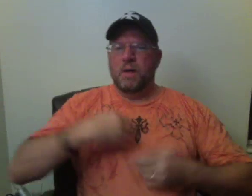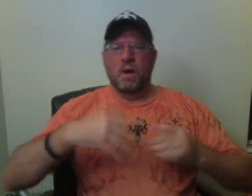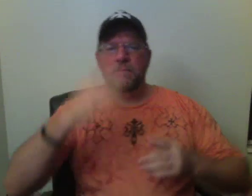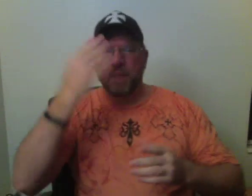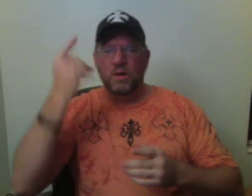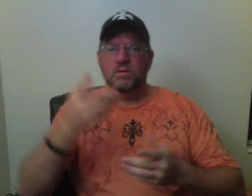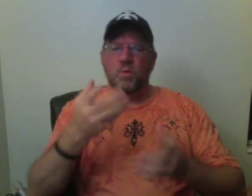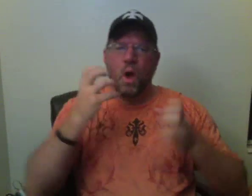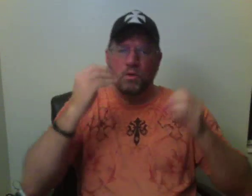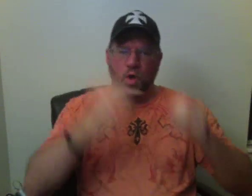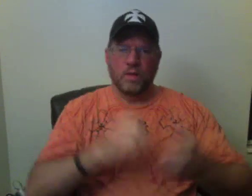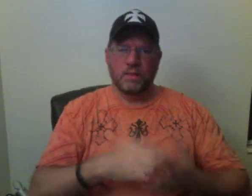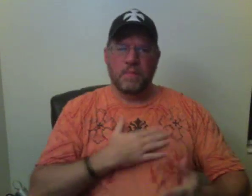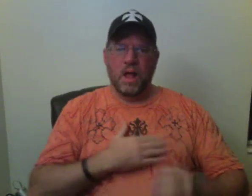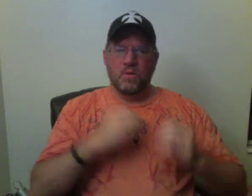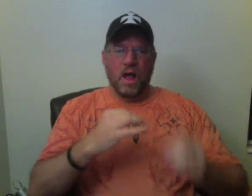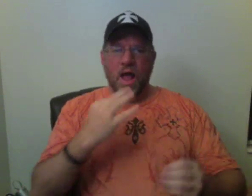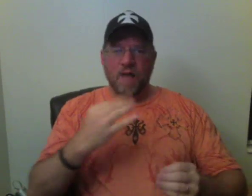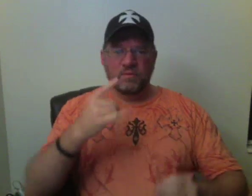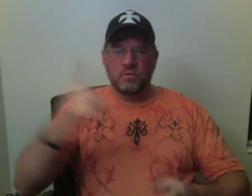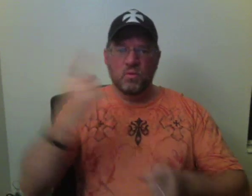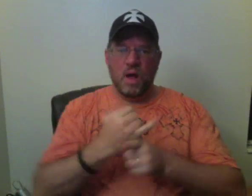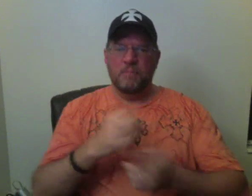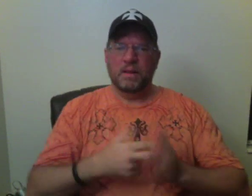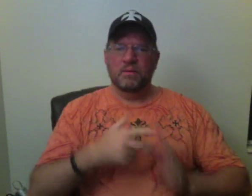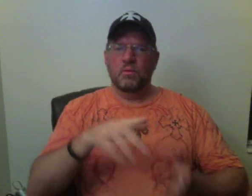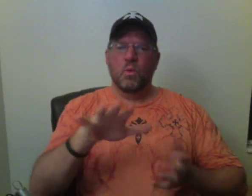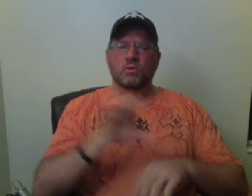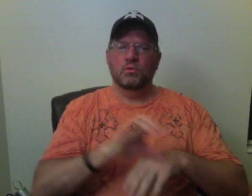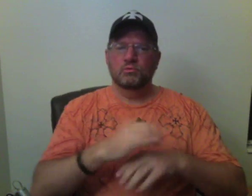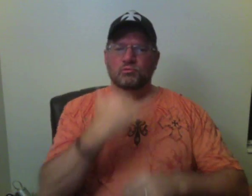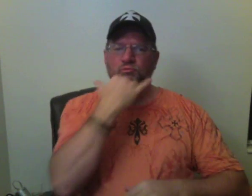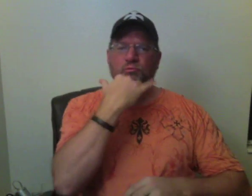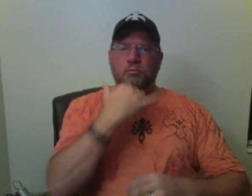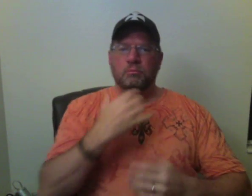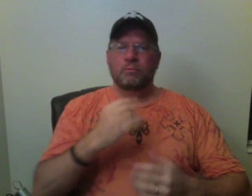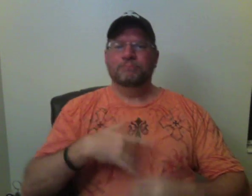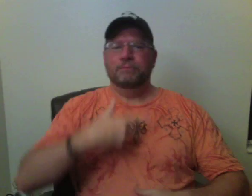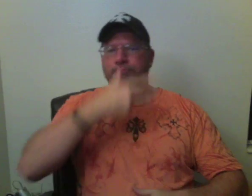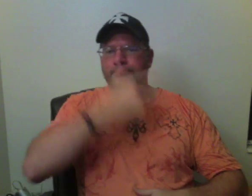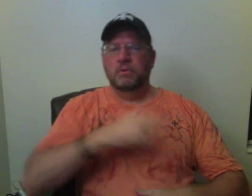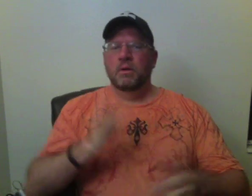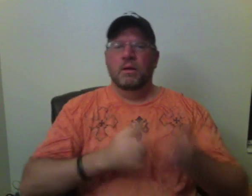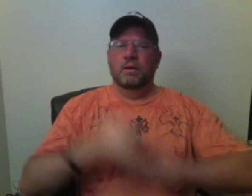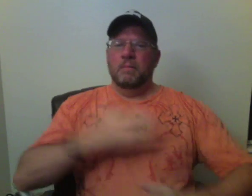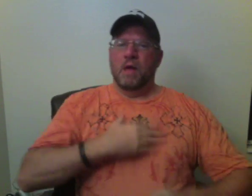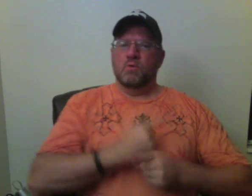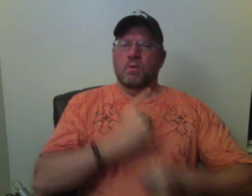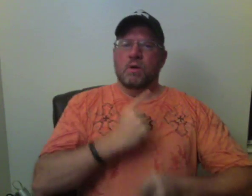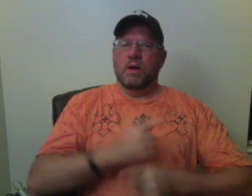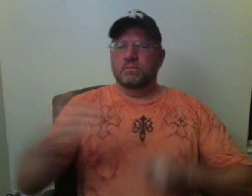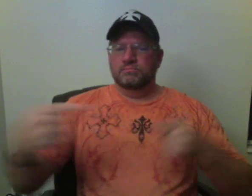Excuse me. Liam was shaking when he was playing the guitar in court. I want to know what else he is on besides booze.